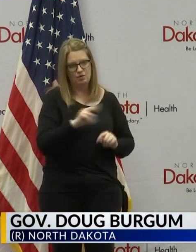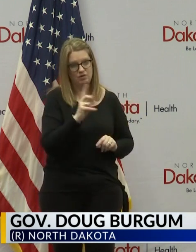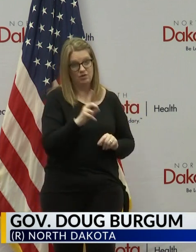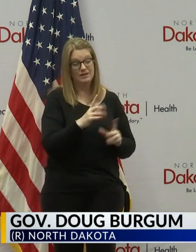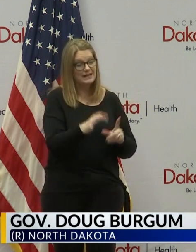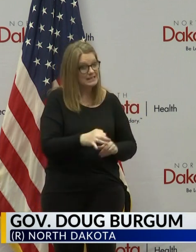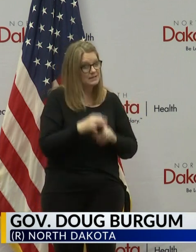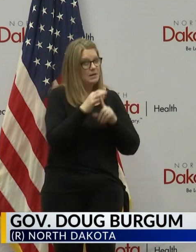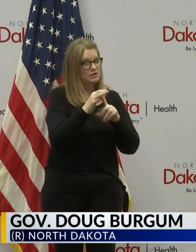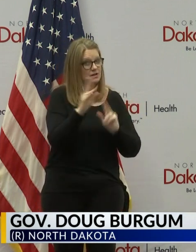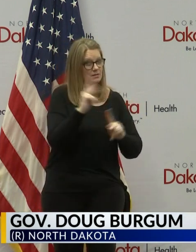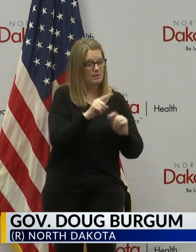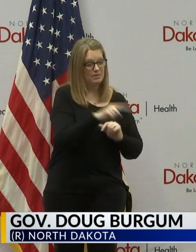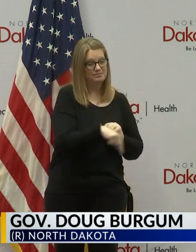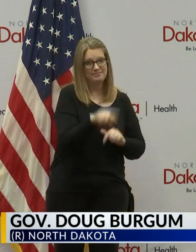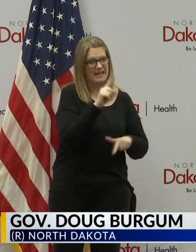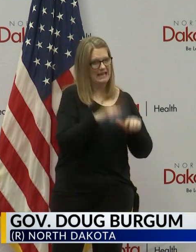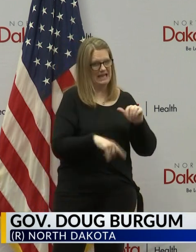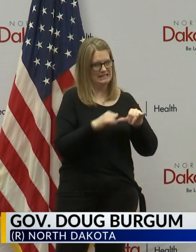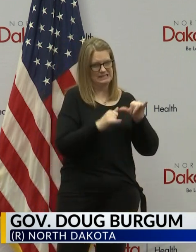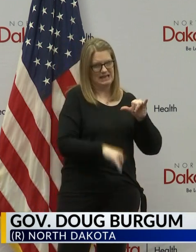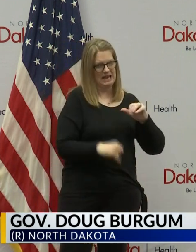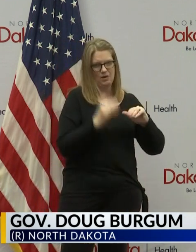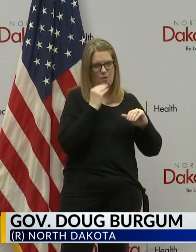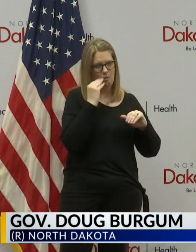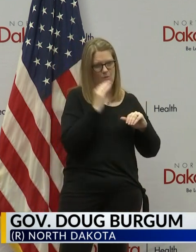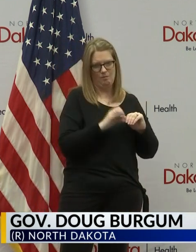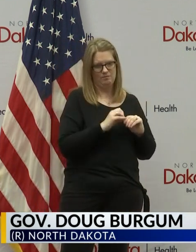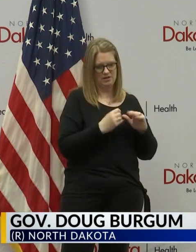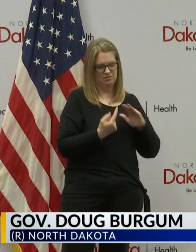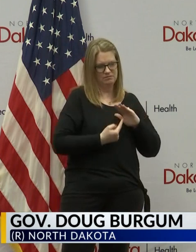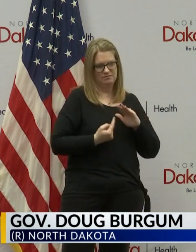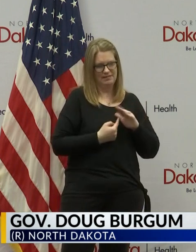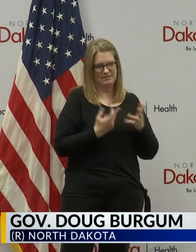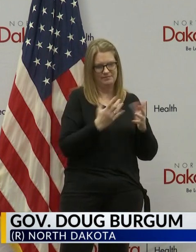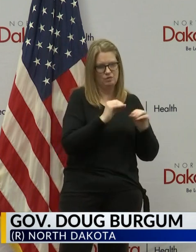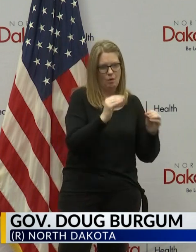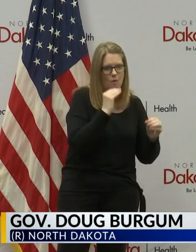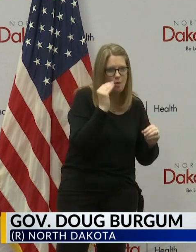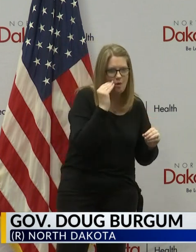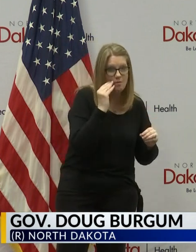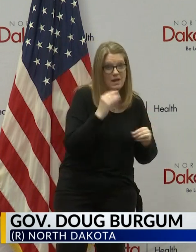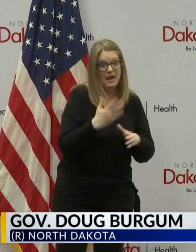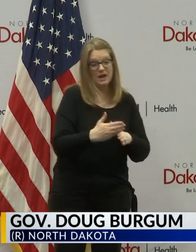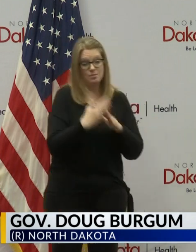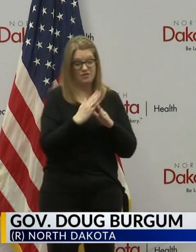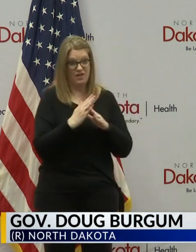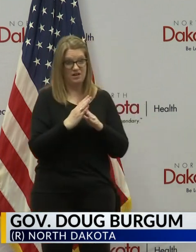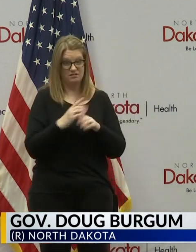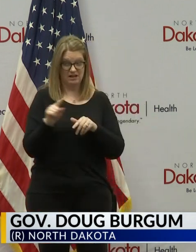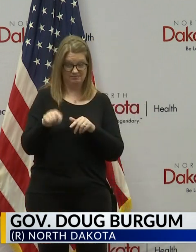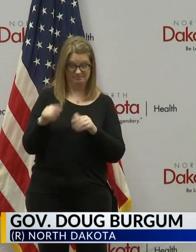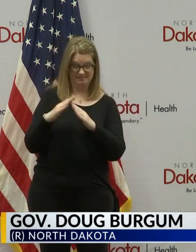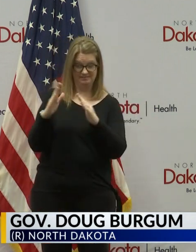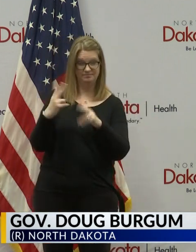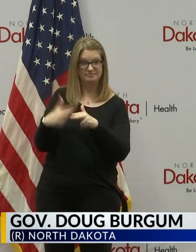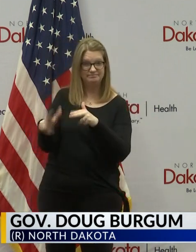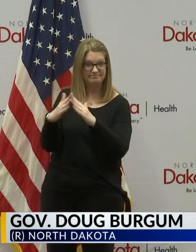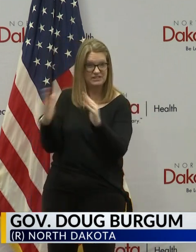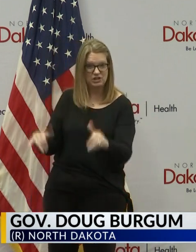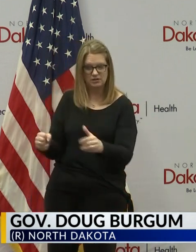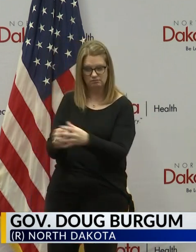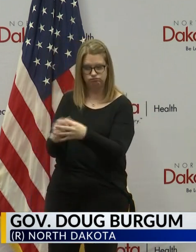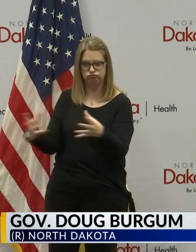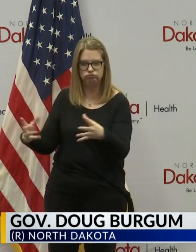unable to quarantine in a home of their own and prevent outbreaks from occurring within vulnerable populations that are served by our homeless or domestic